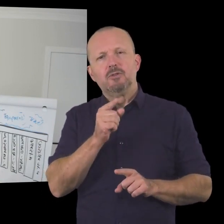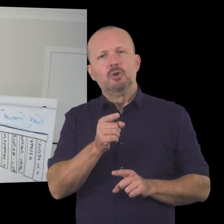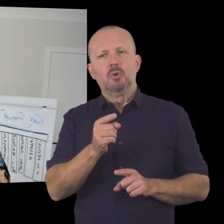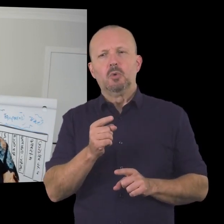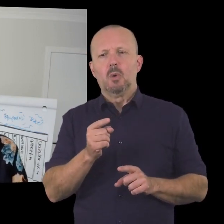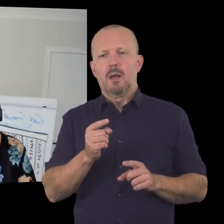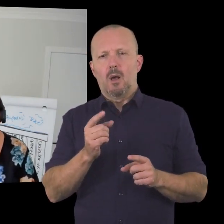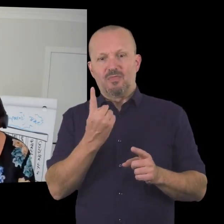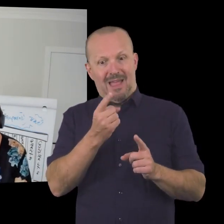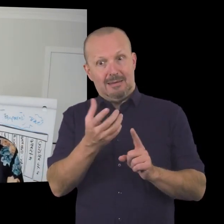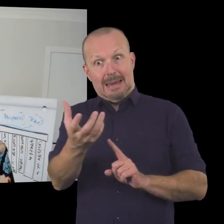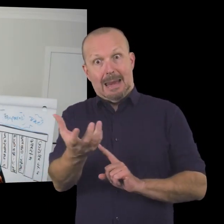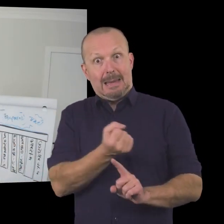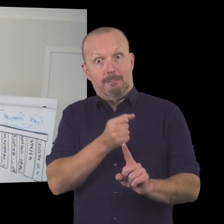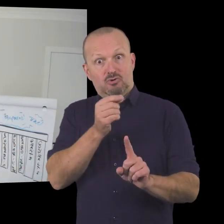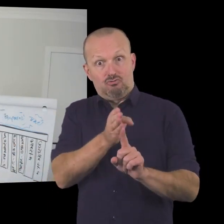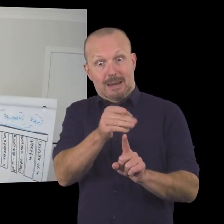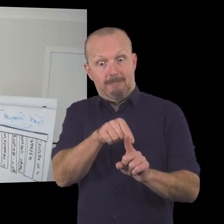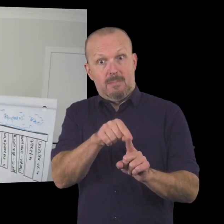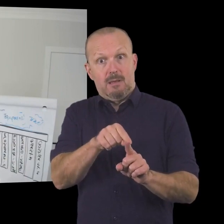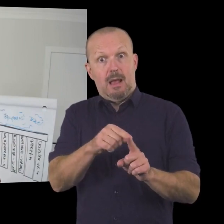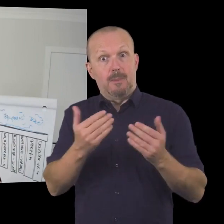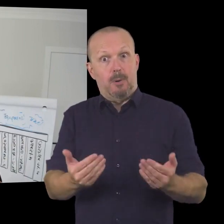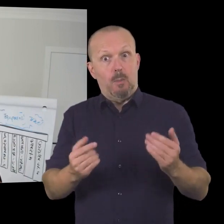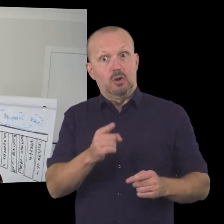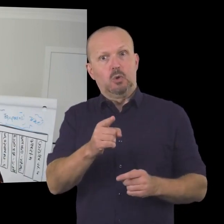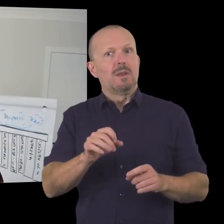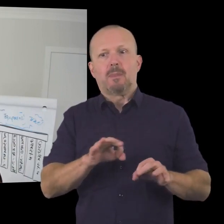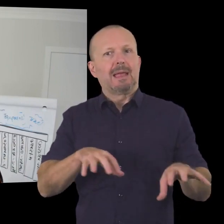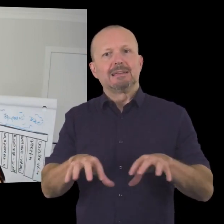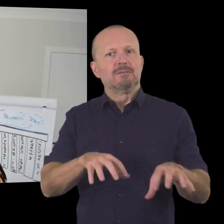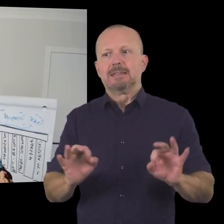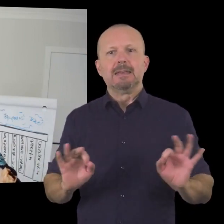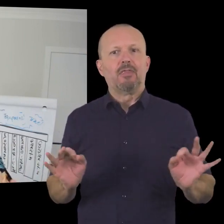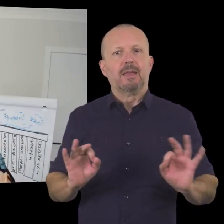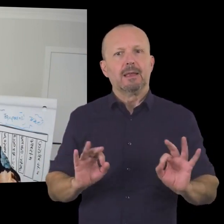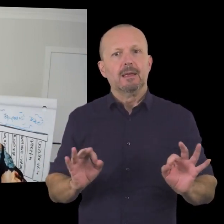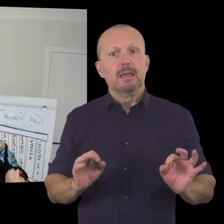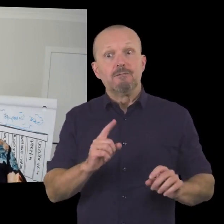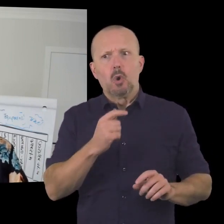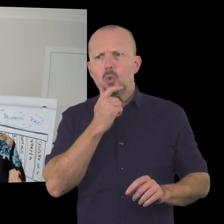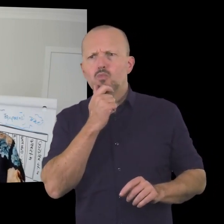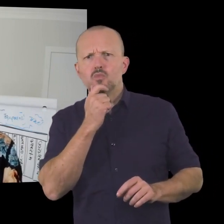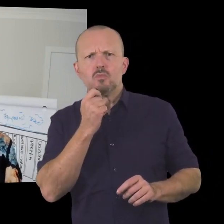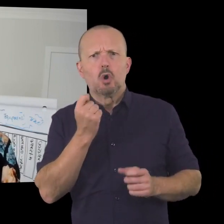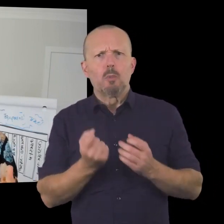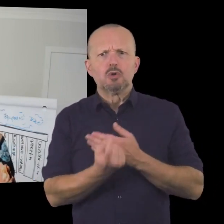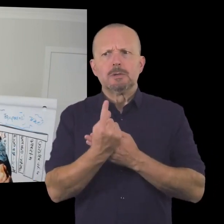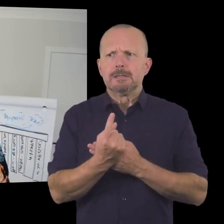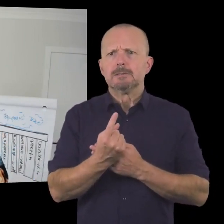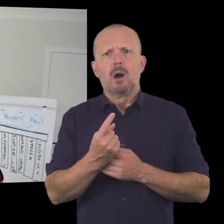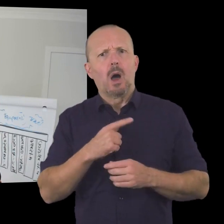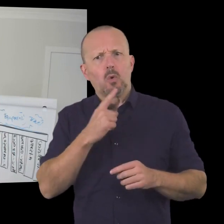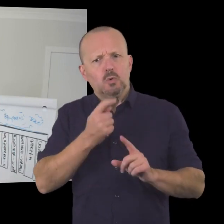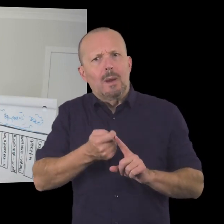mentioned it already is if you don't have activity in one of those income streams at the moment then you're looking for opportunities i'd love to ignite